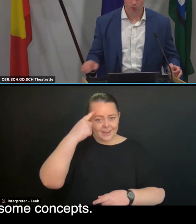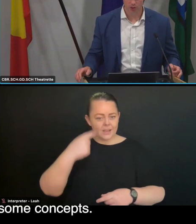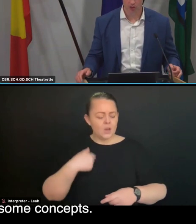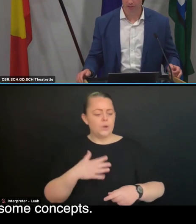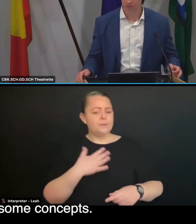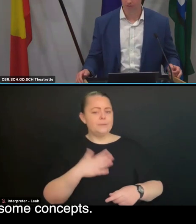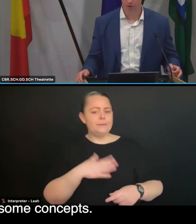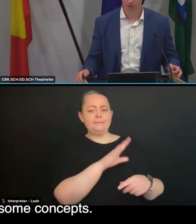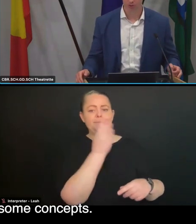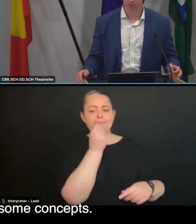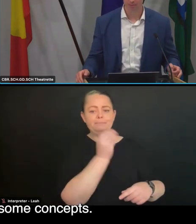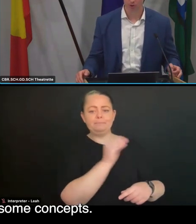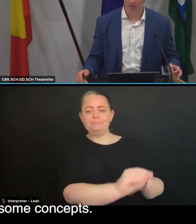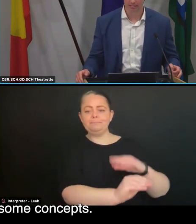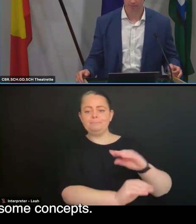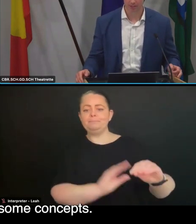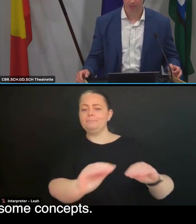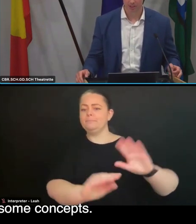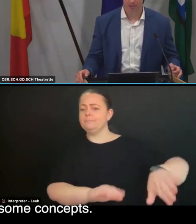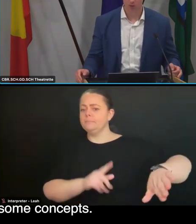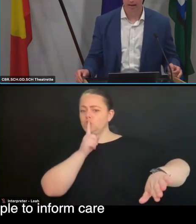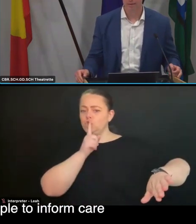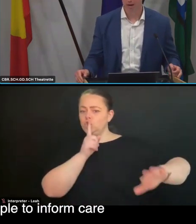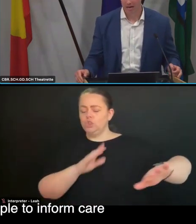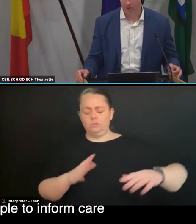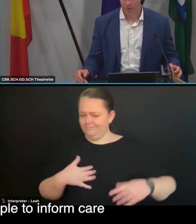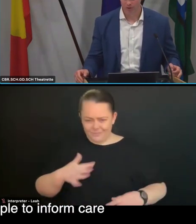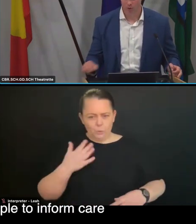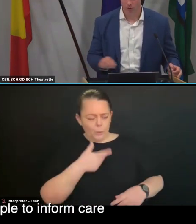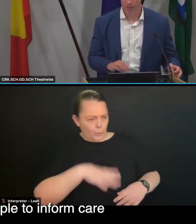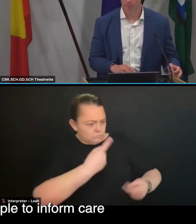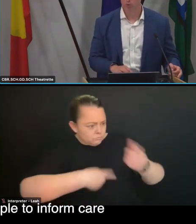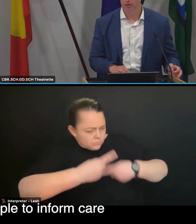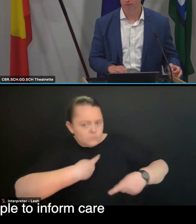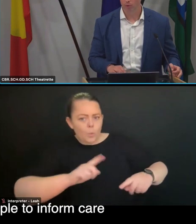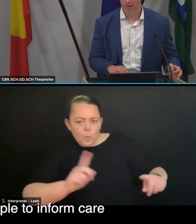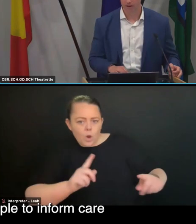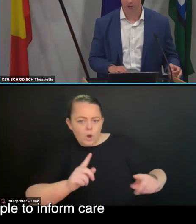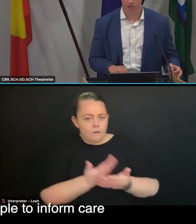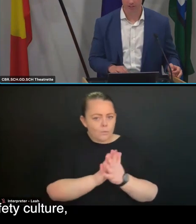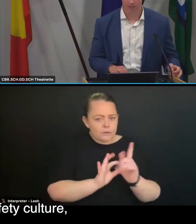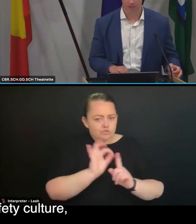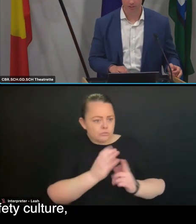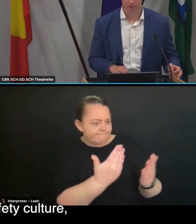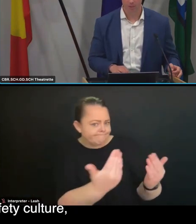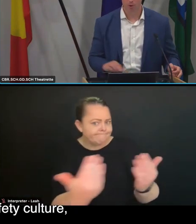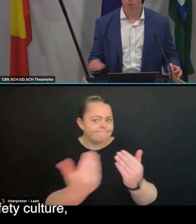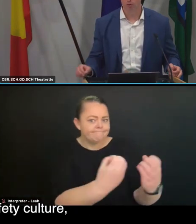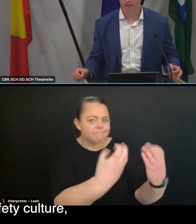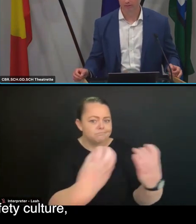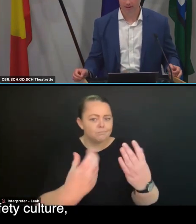It also strengthens the focus on some concepts. again, partnering with older people to inform care and services,